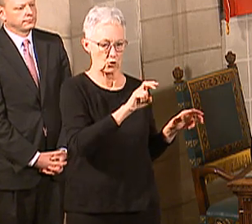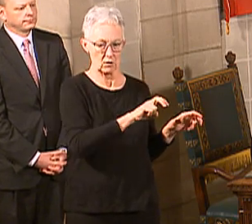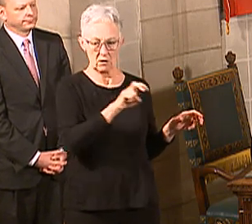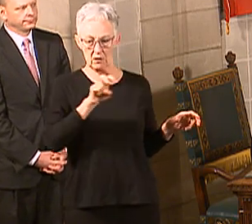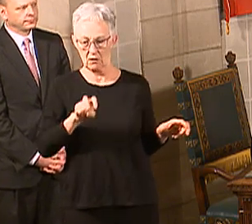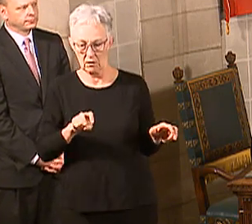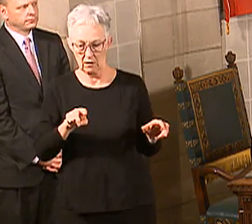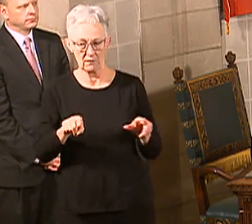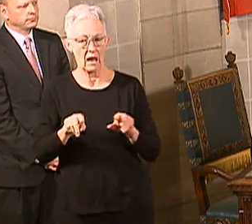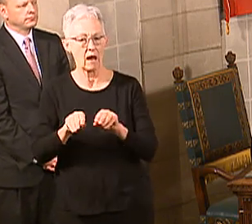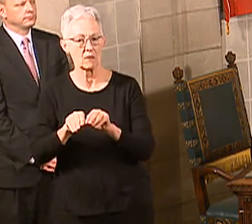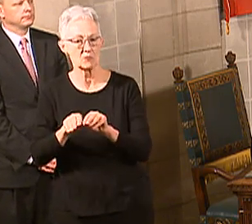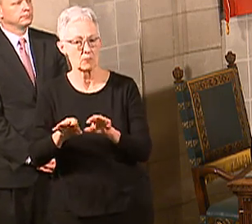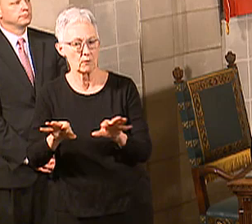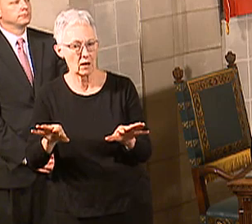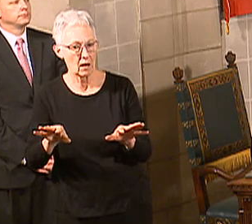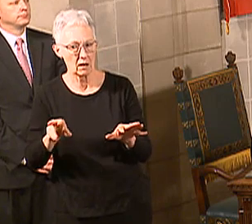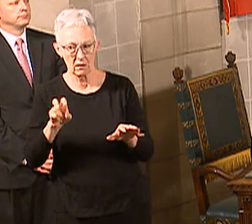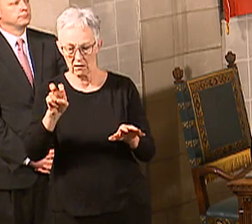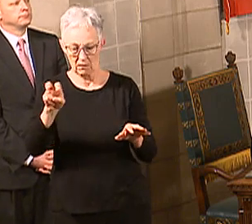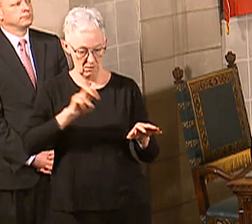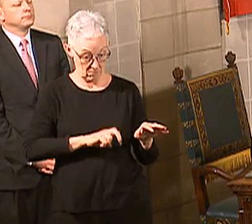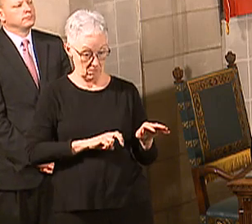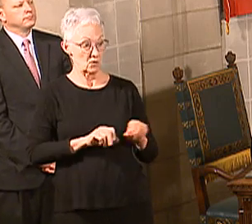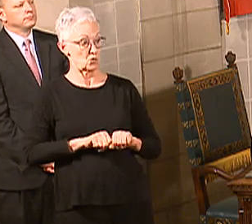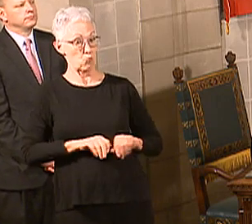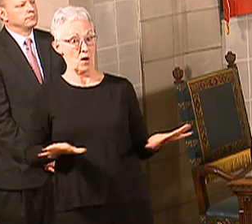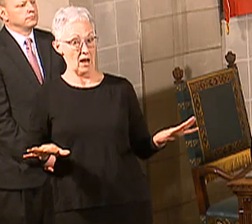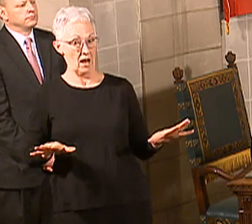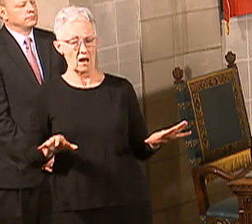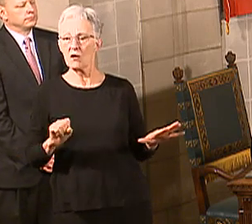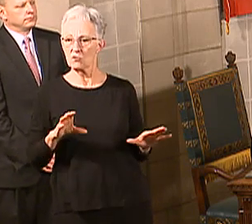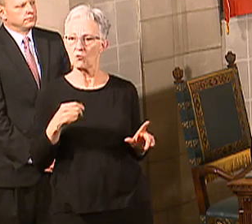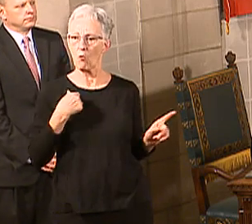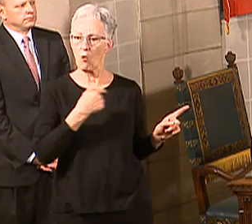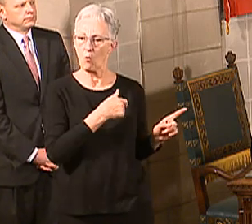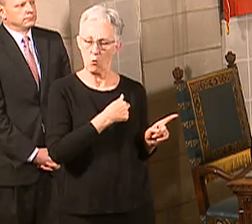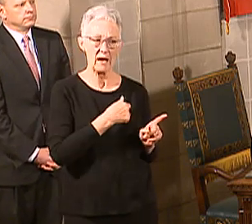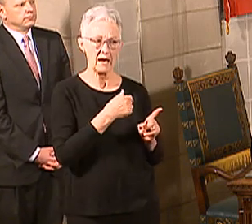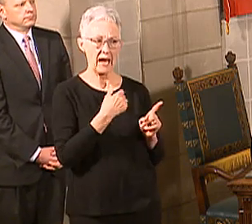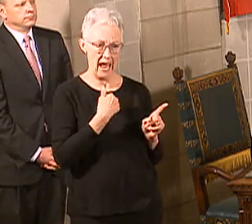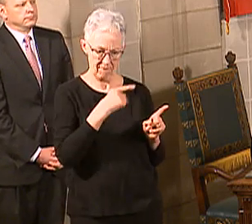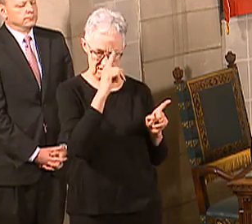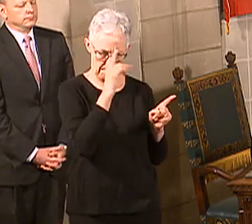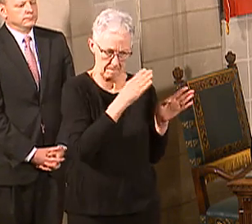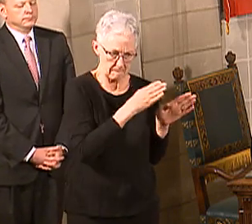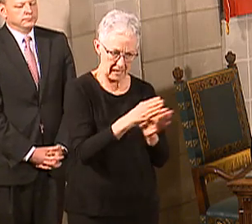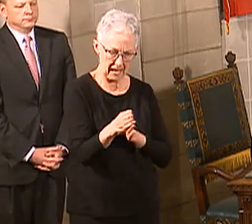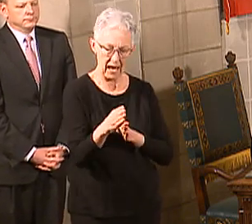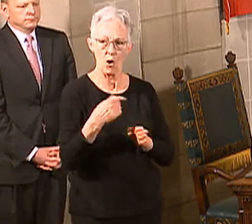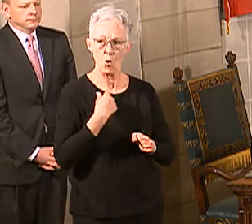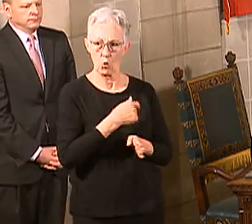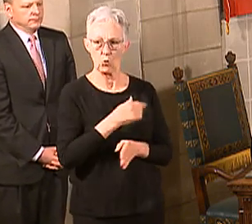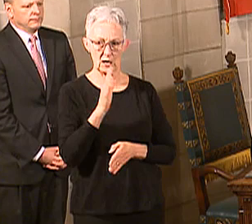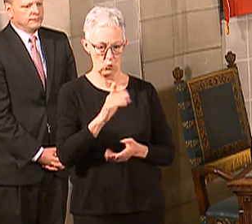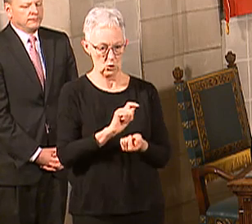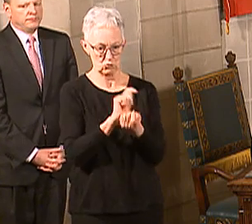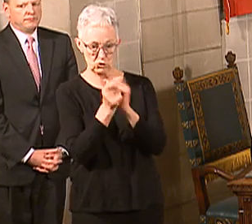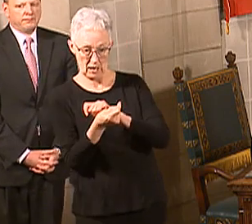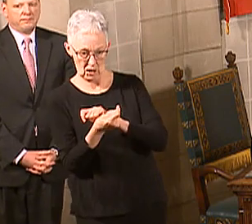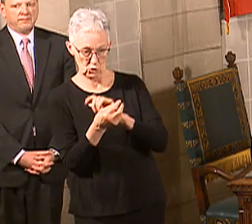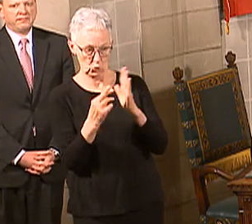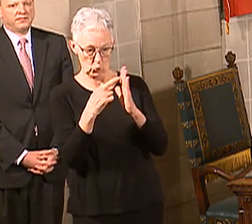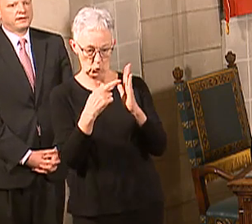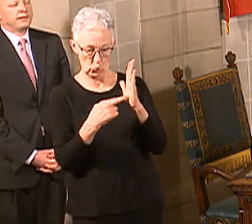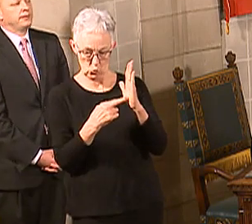doing is a regional approach based on public health department to be able to issue those directed health measures when we have those cases of community spread. And,